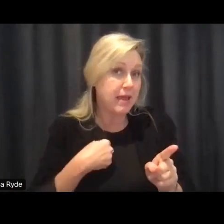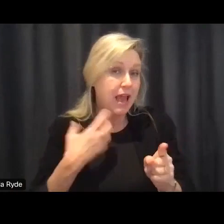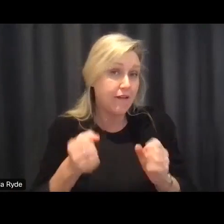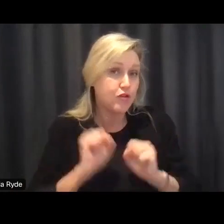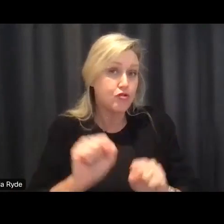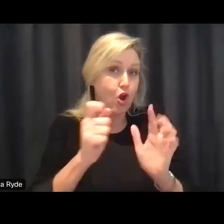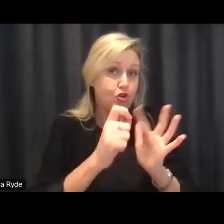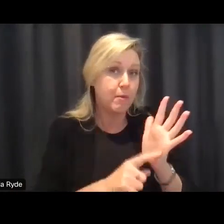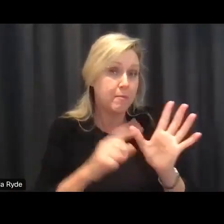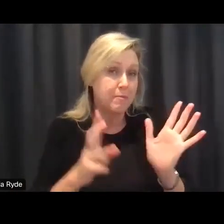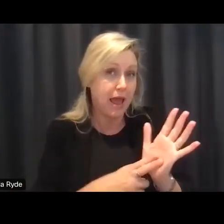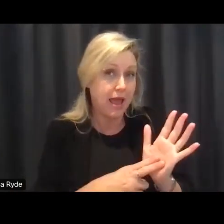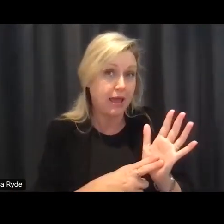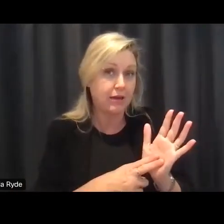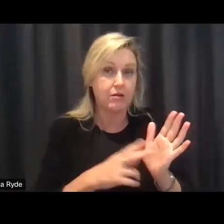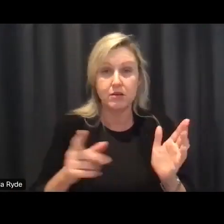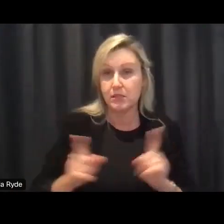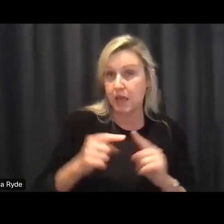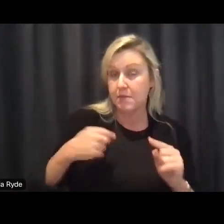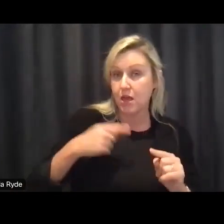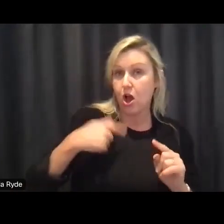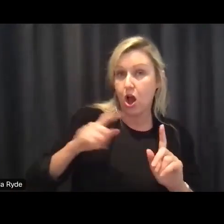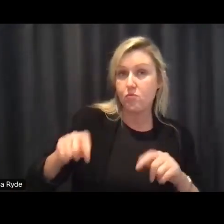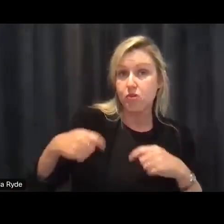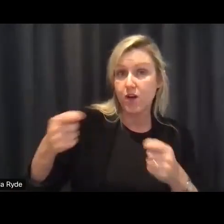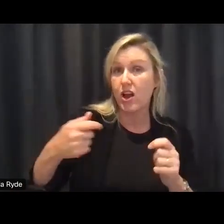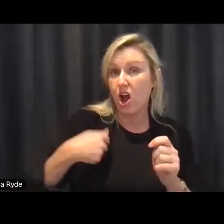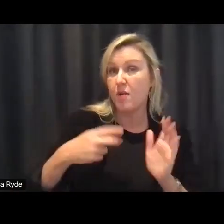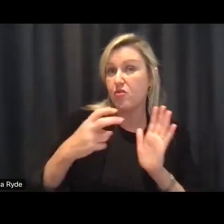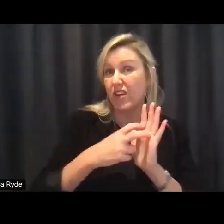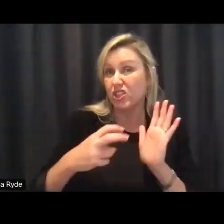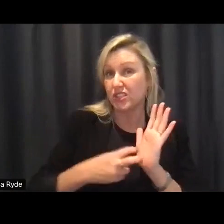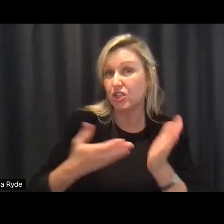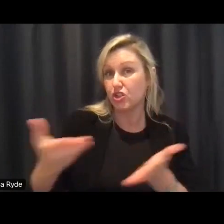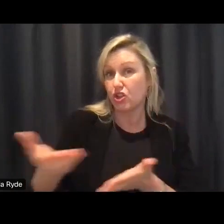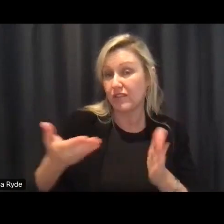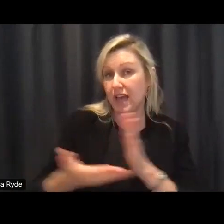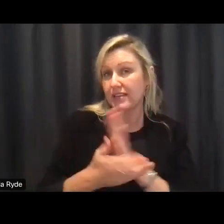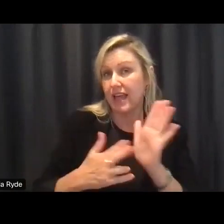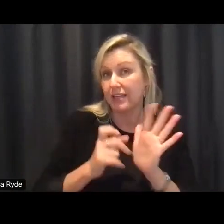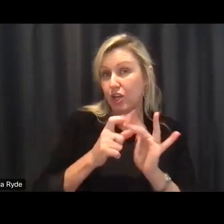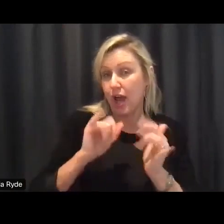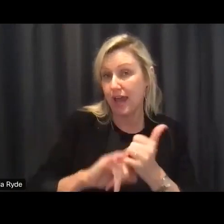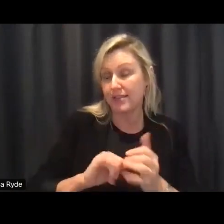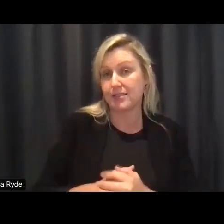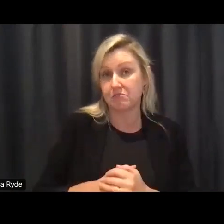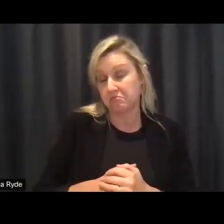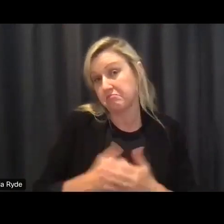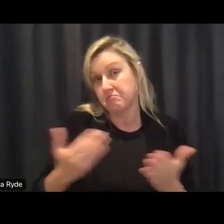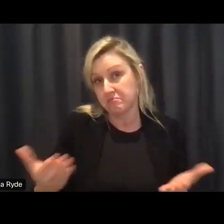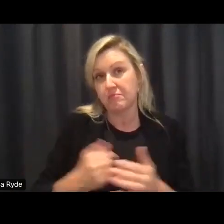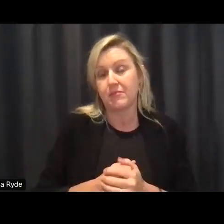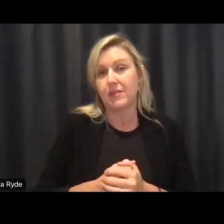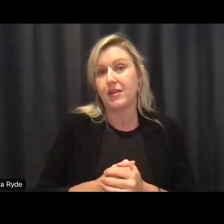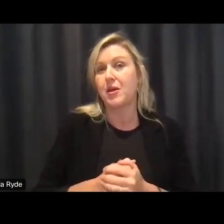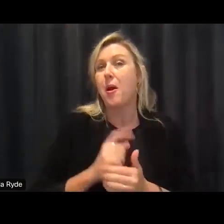me be a provider of ndis registered services but my guess is you also believe that there's